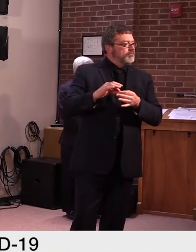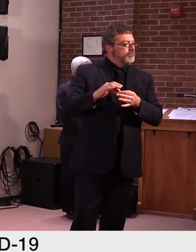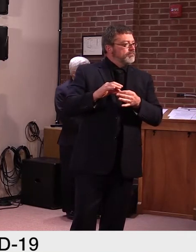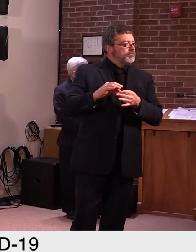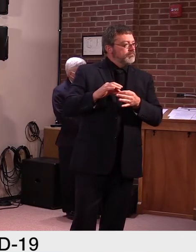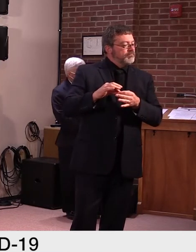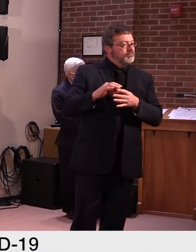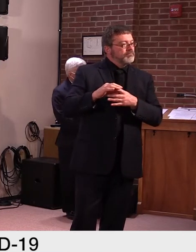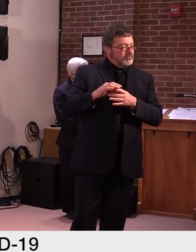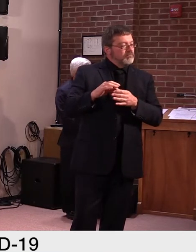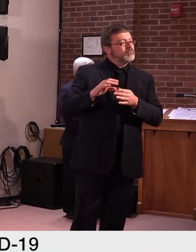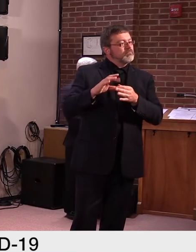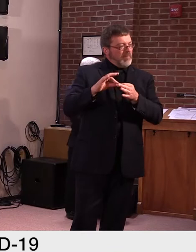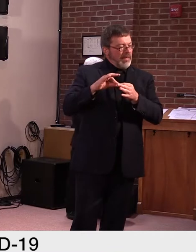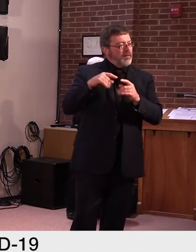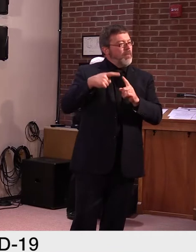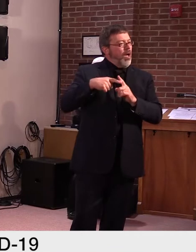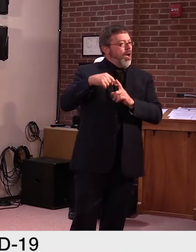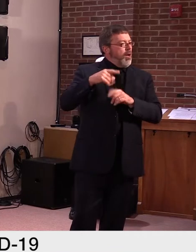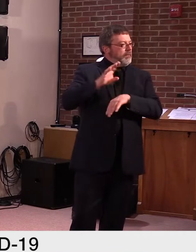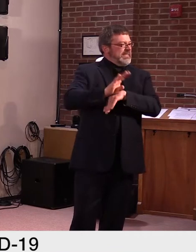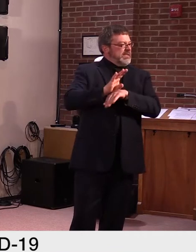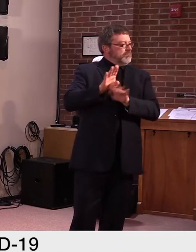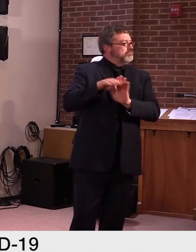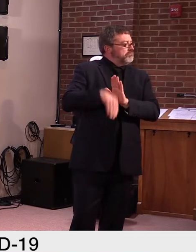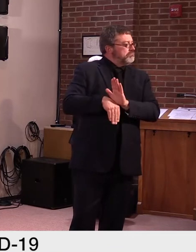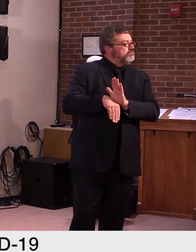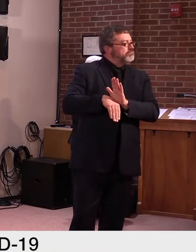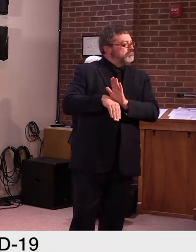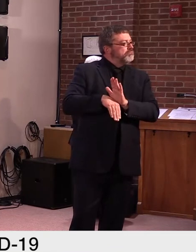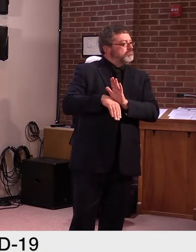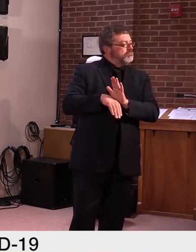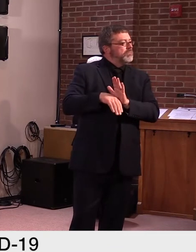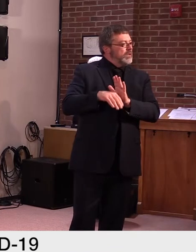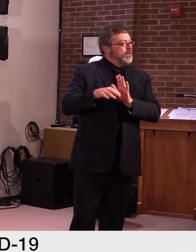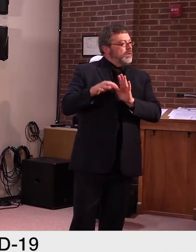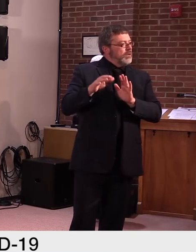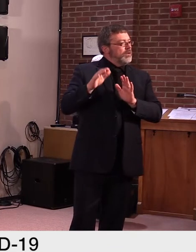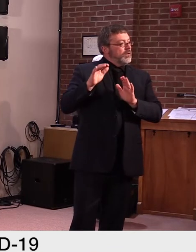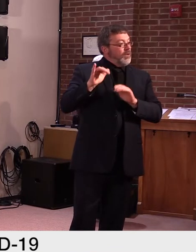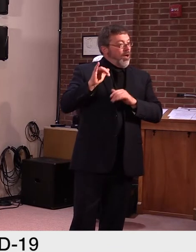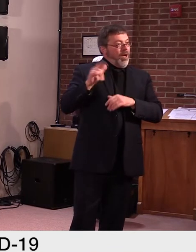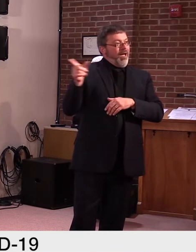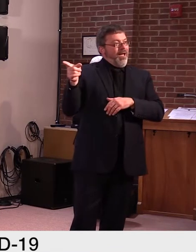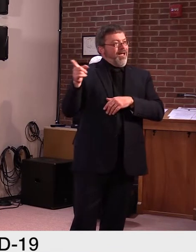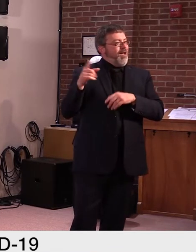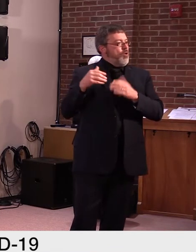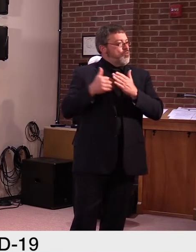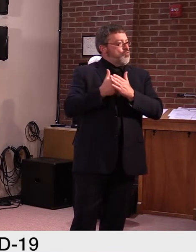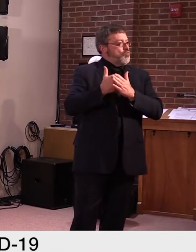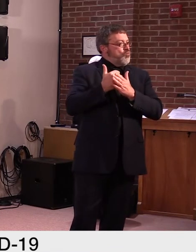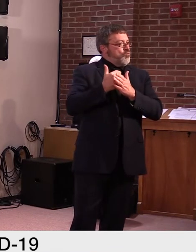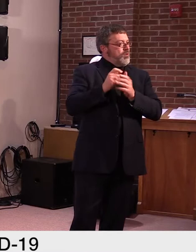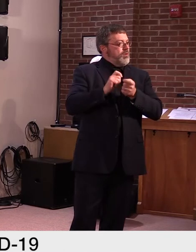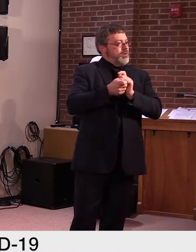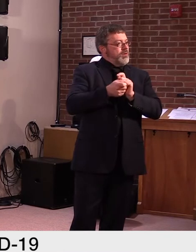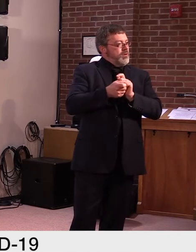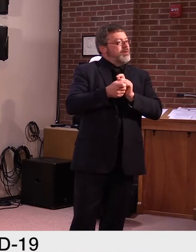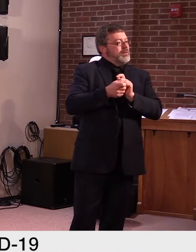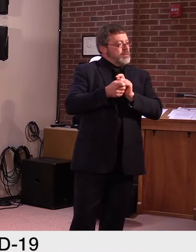week, um, trying to get a sense of, you know, we saw in, uh, tuition and P-checks modeling how important it is. How much is at stake, I guess, um,